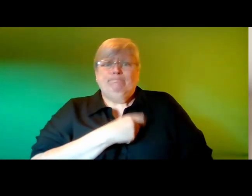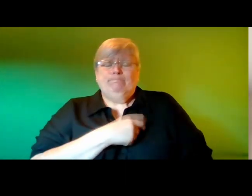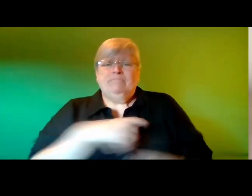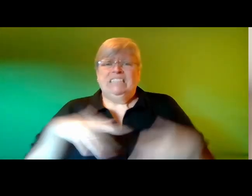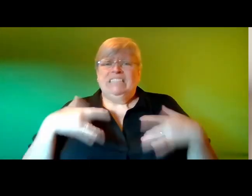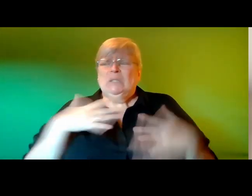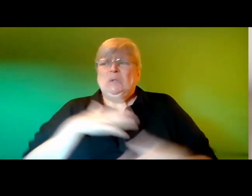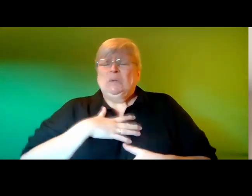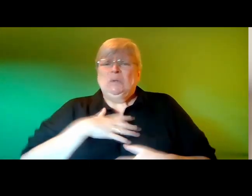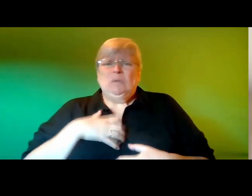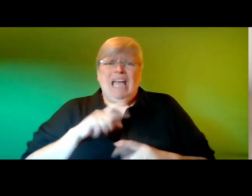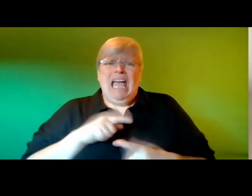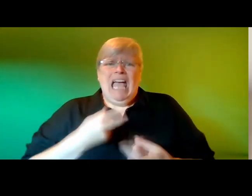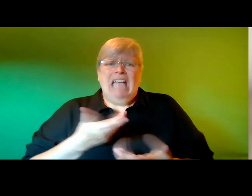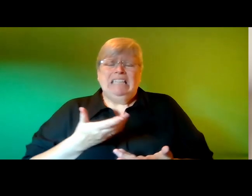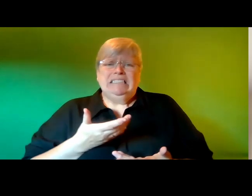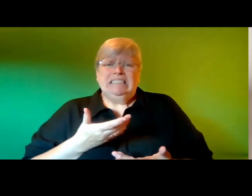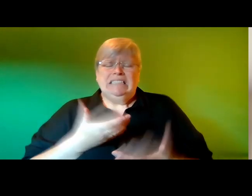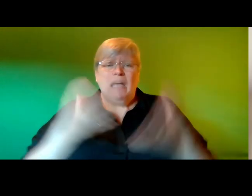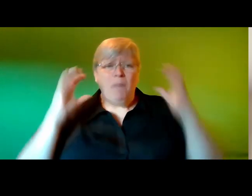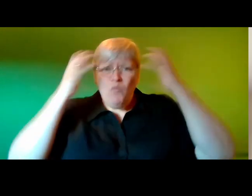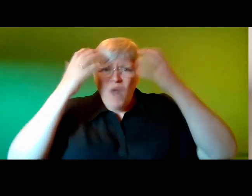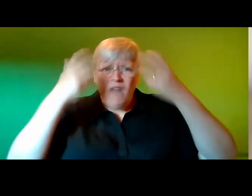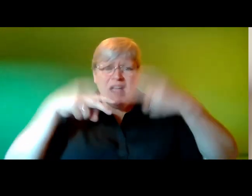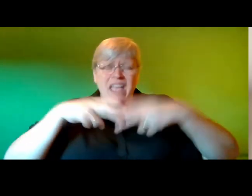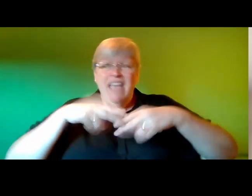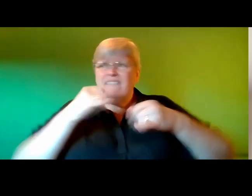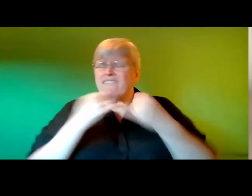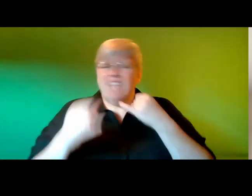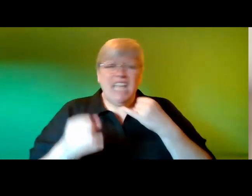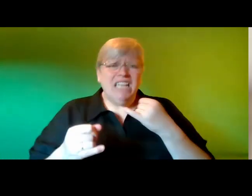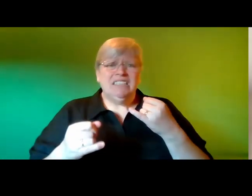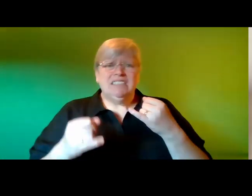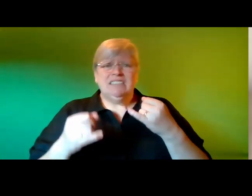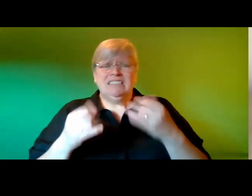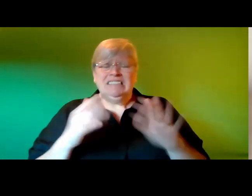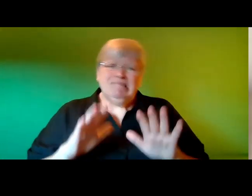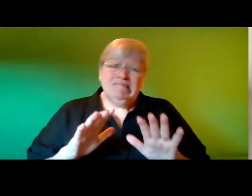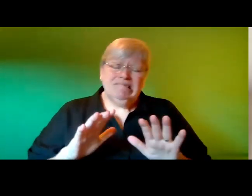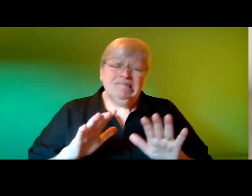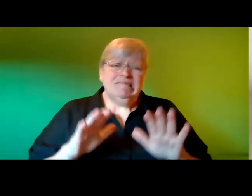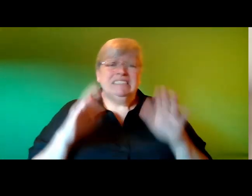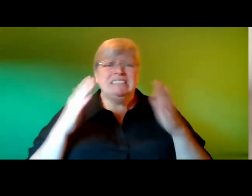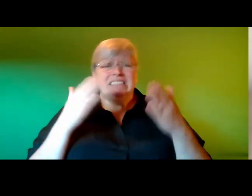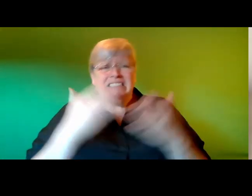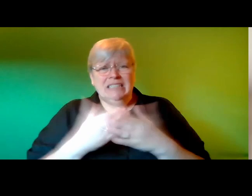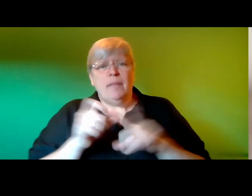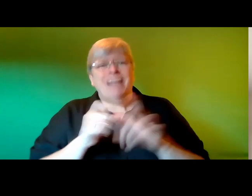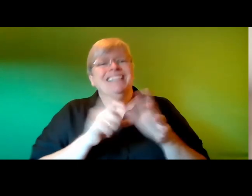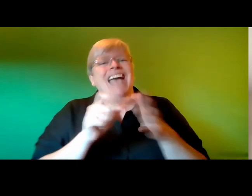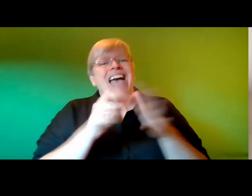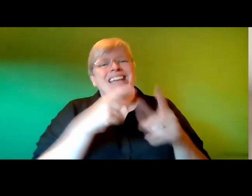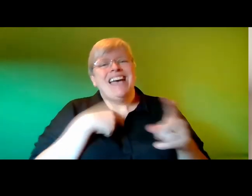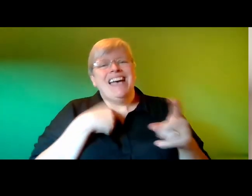hard to breathe i begin to worry i fail at looking after that and daddy my dad comes and he moves me away from the door